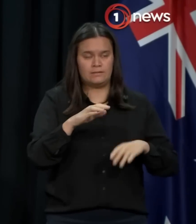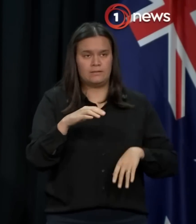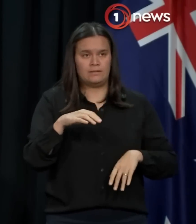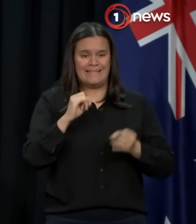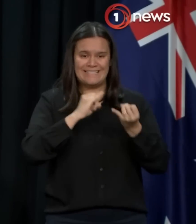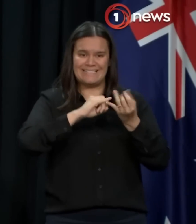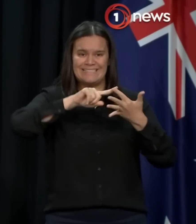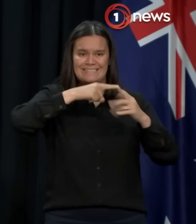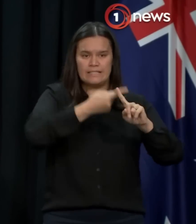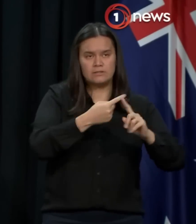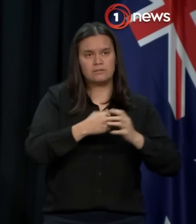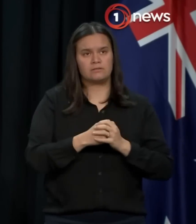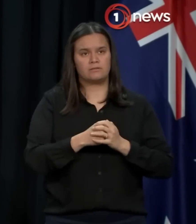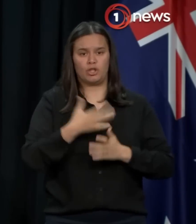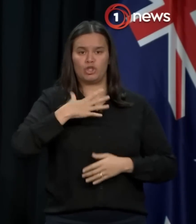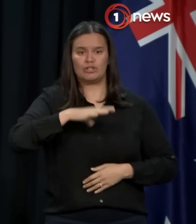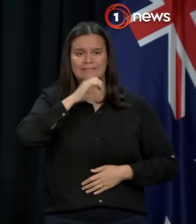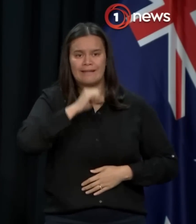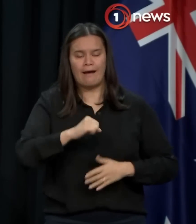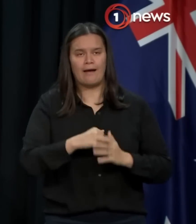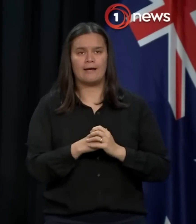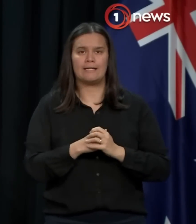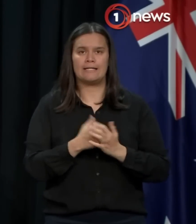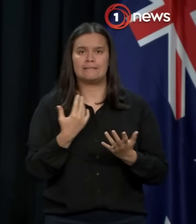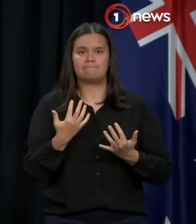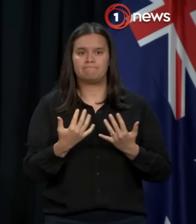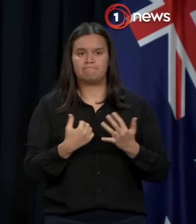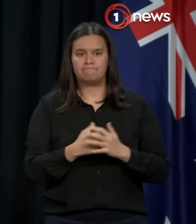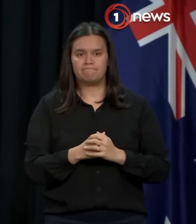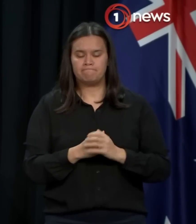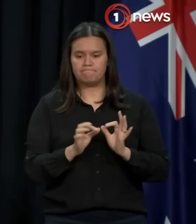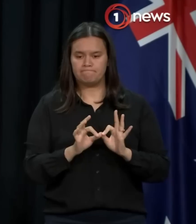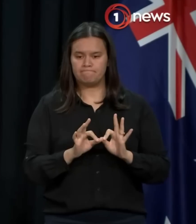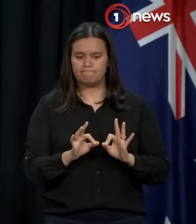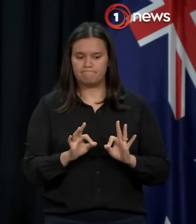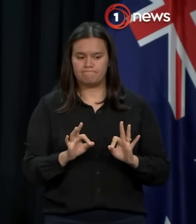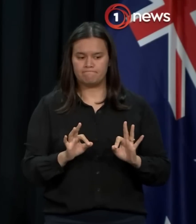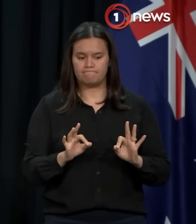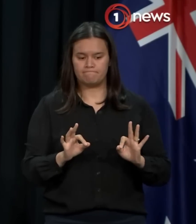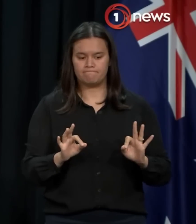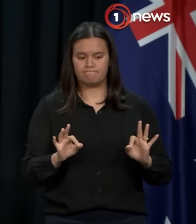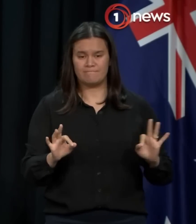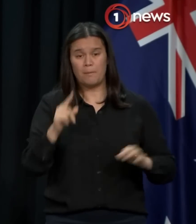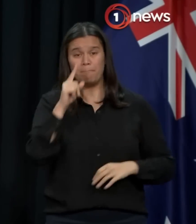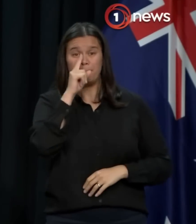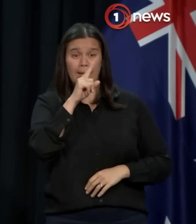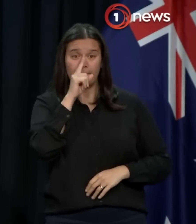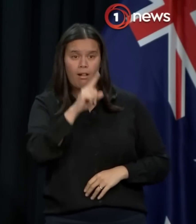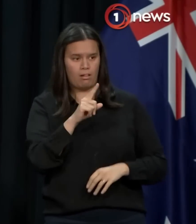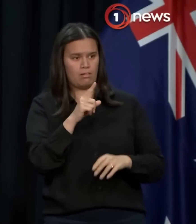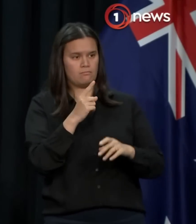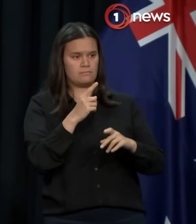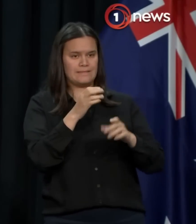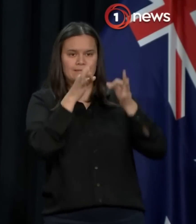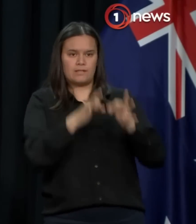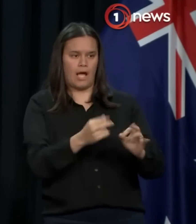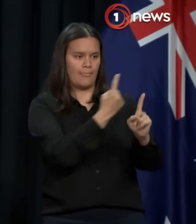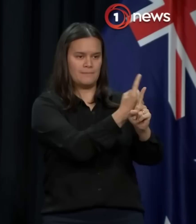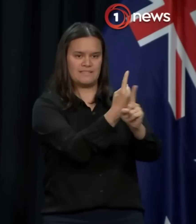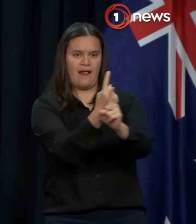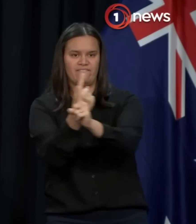people define themselves, people define their own genders.